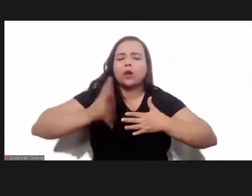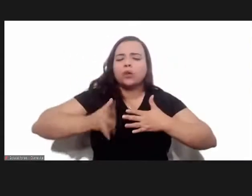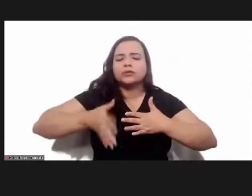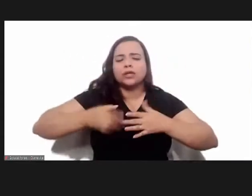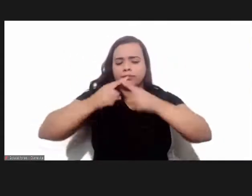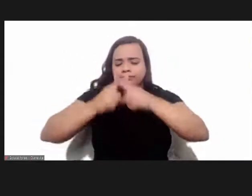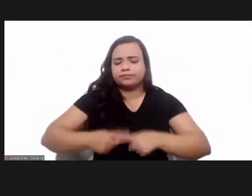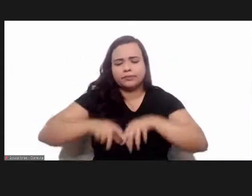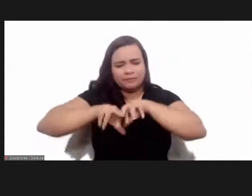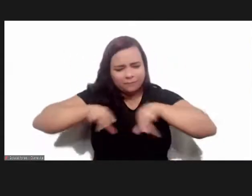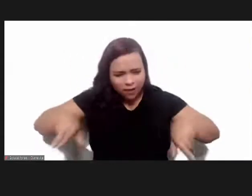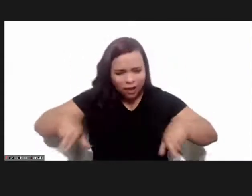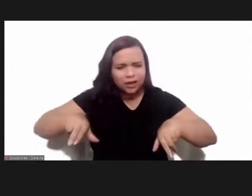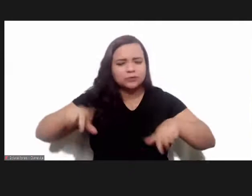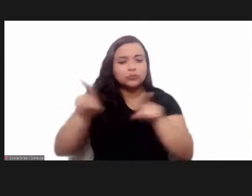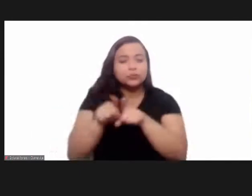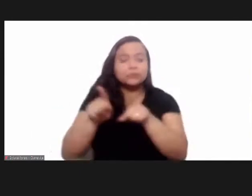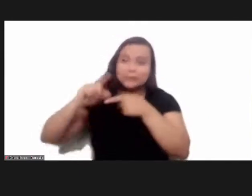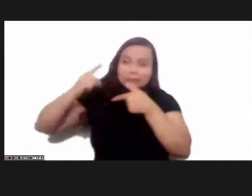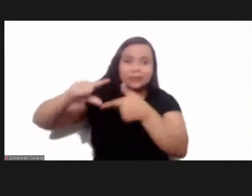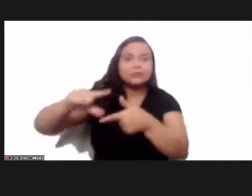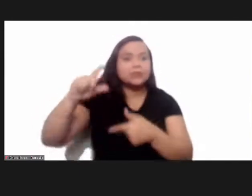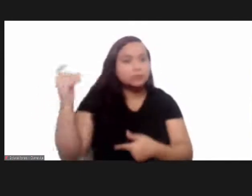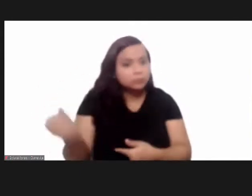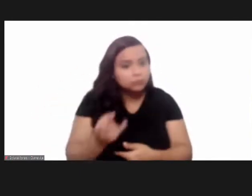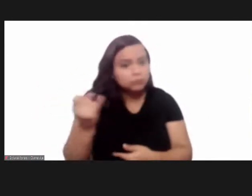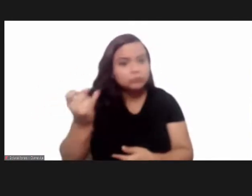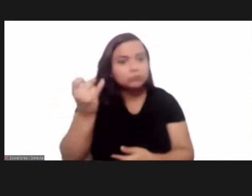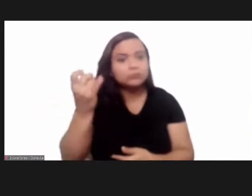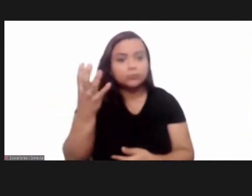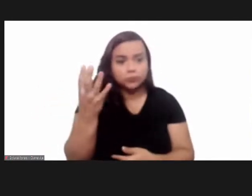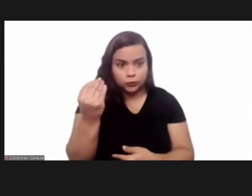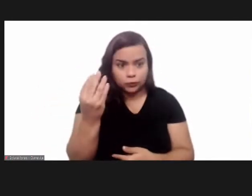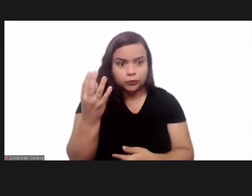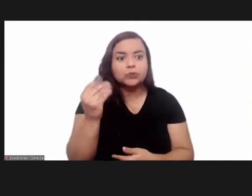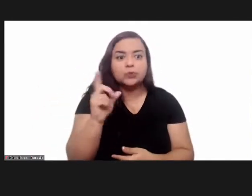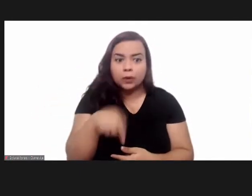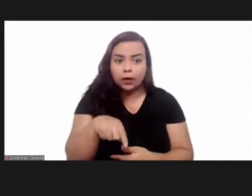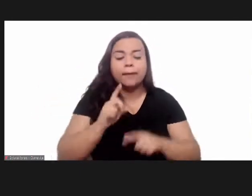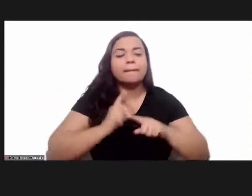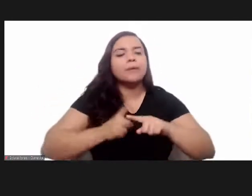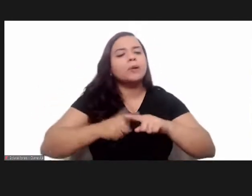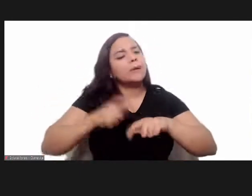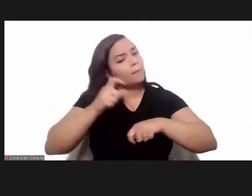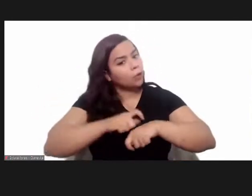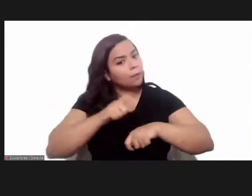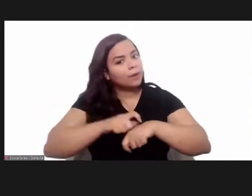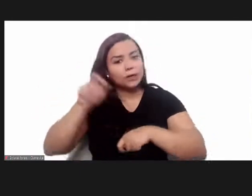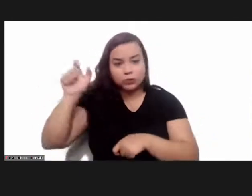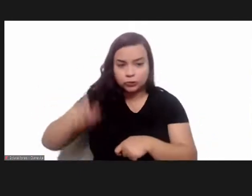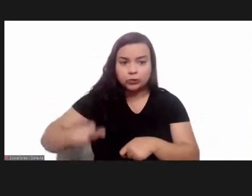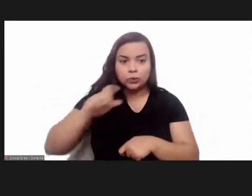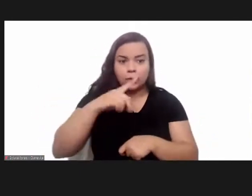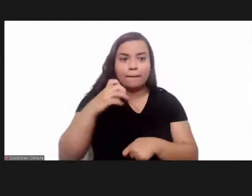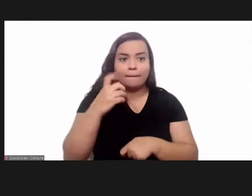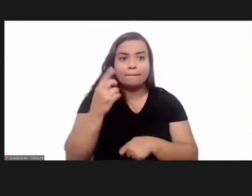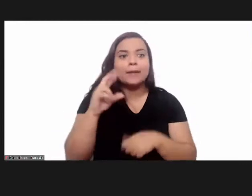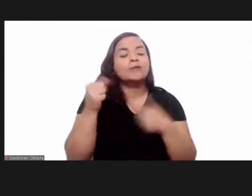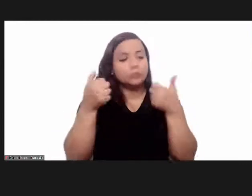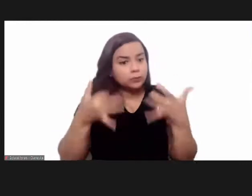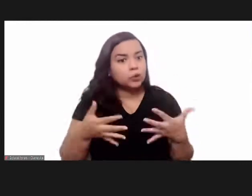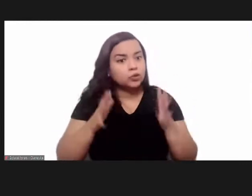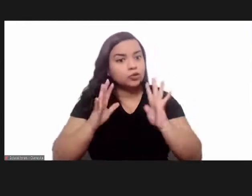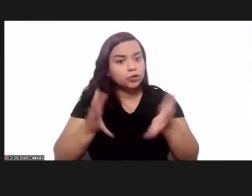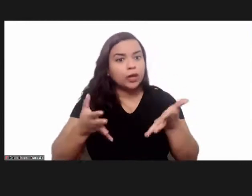challenges are extremely important at this moment because it is a time as pedro has highlighted